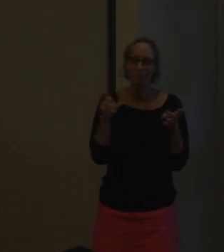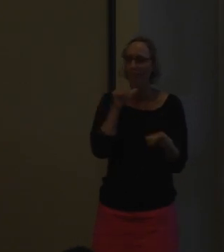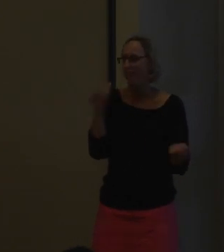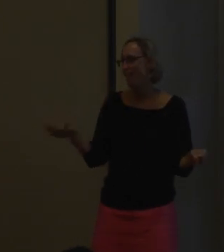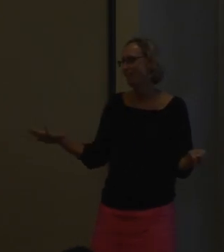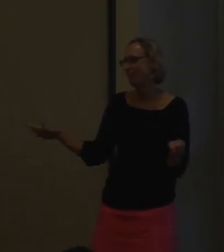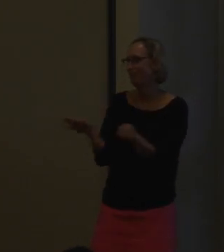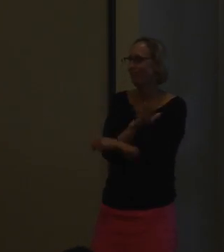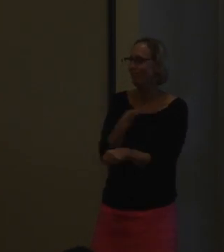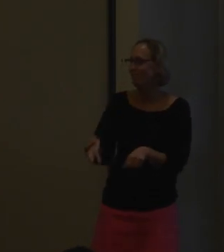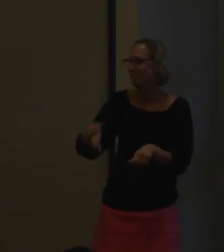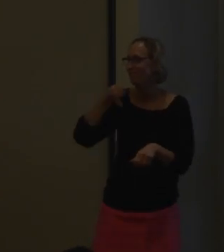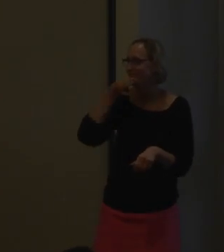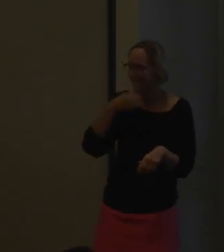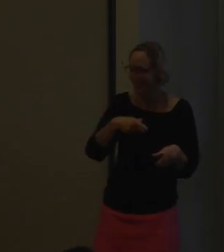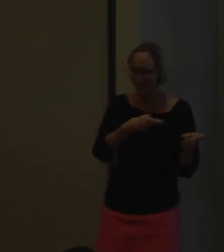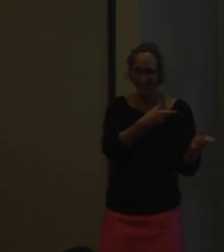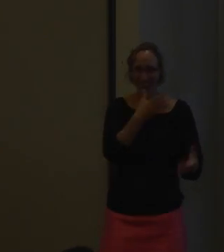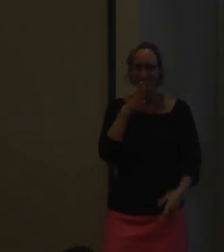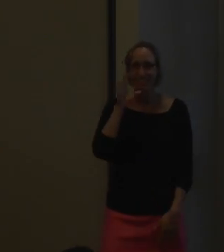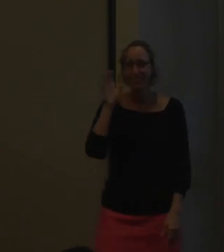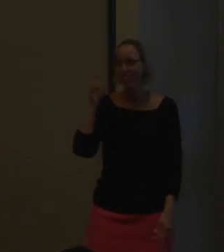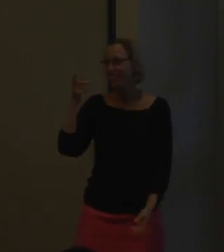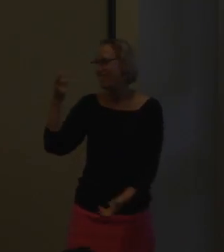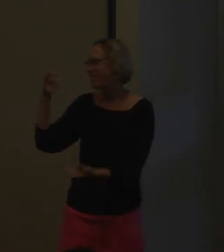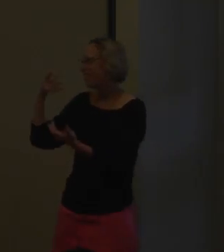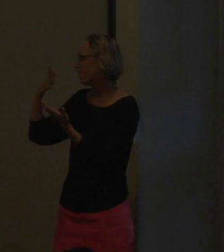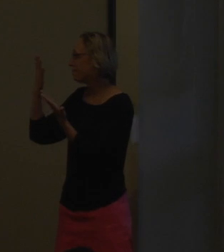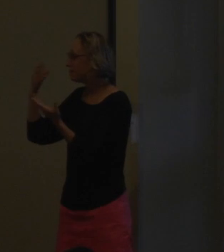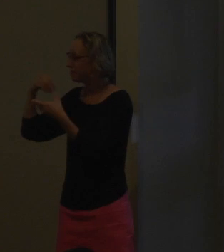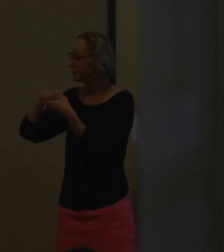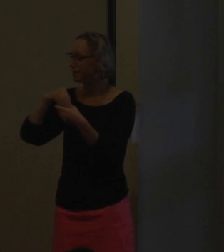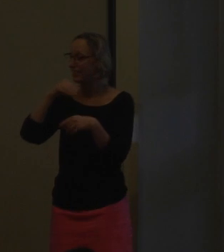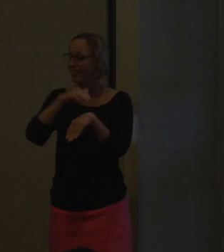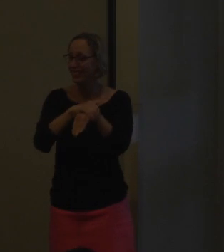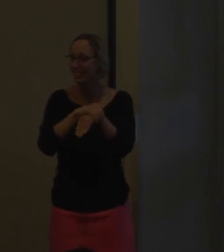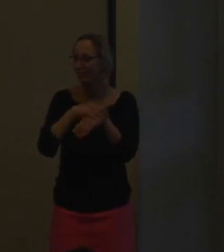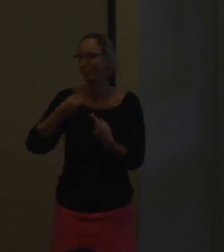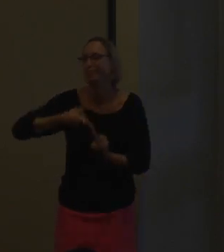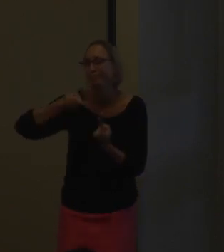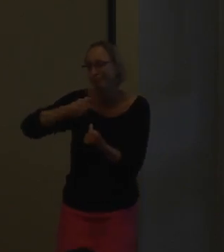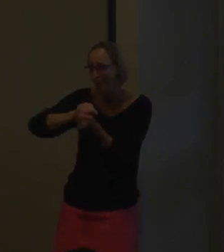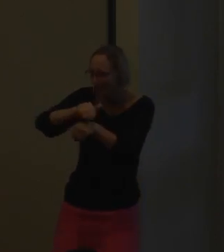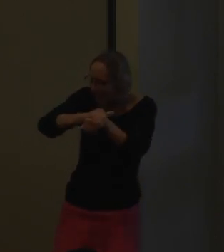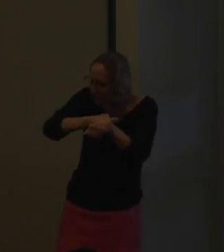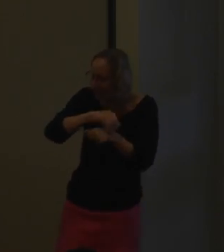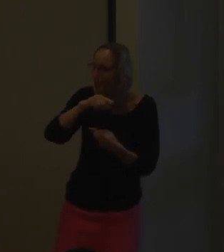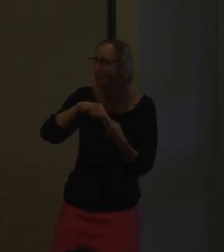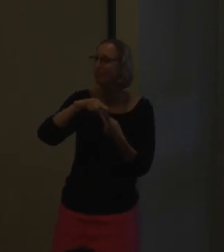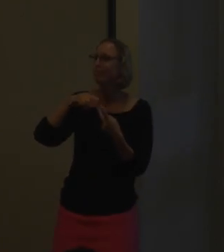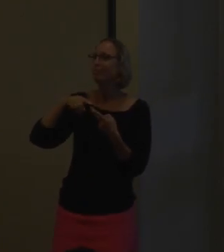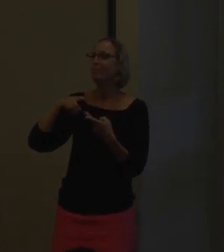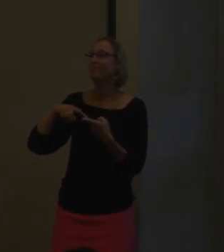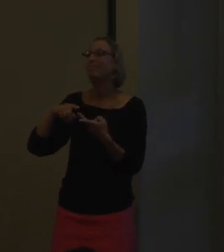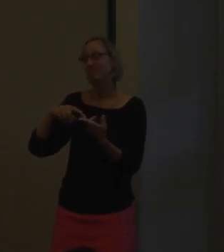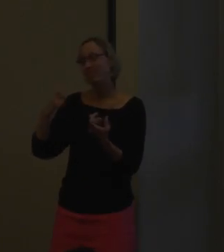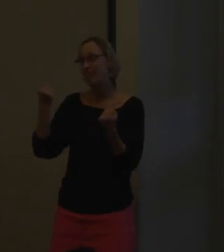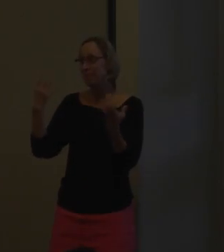meaning they're not proficient in one language. So in English, it's a huge struggle.